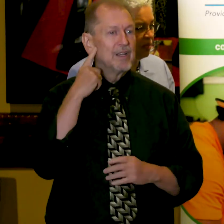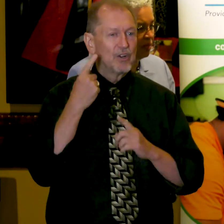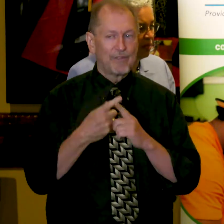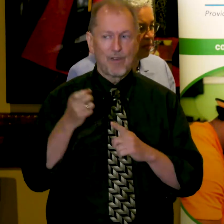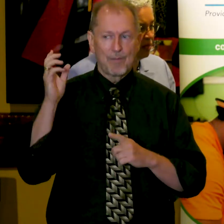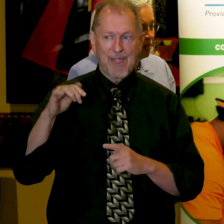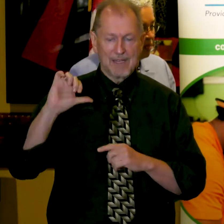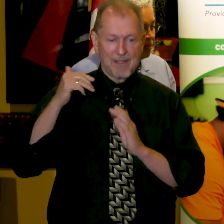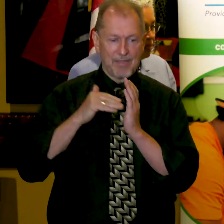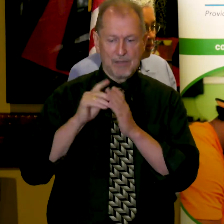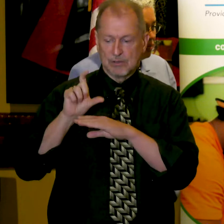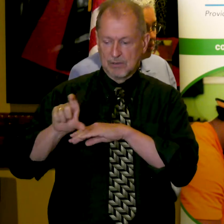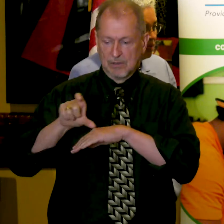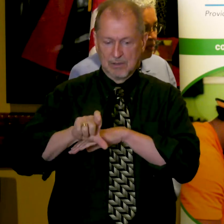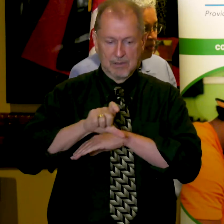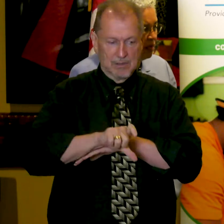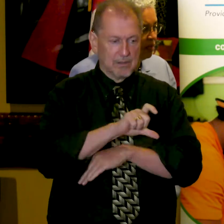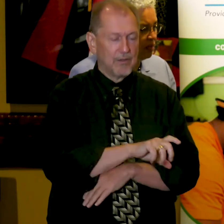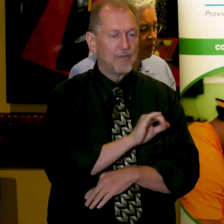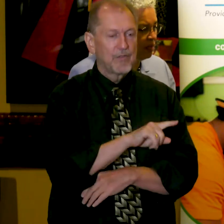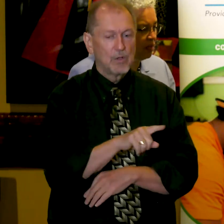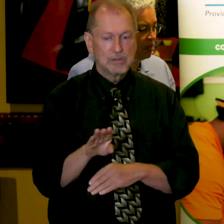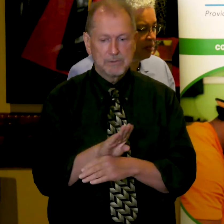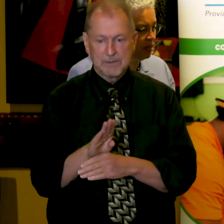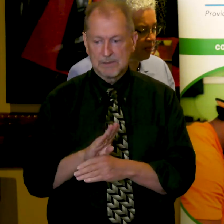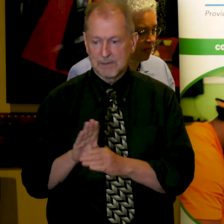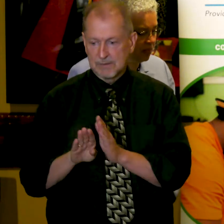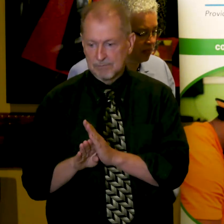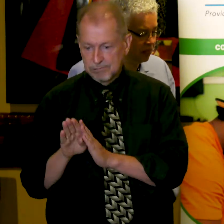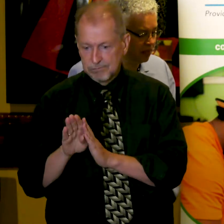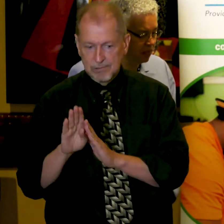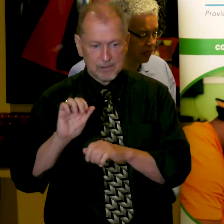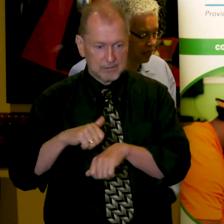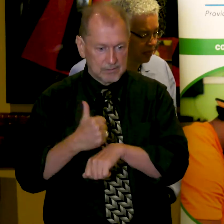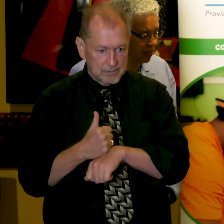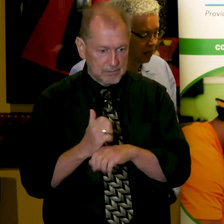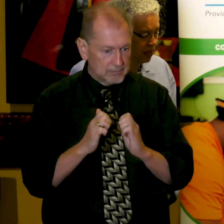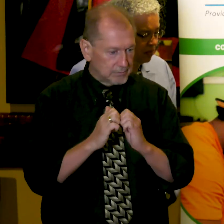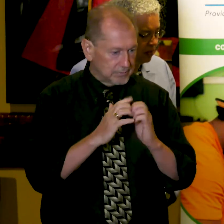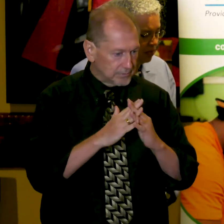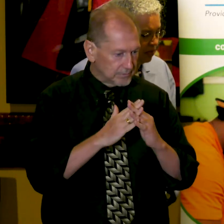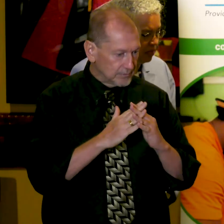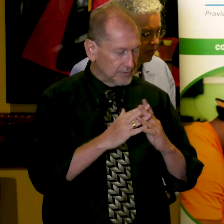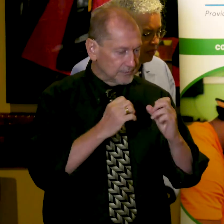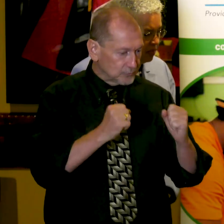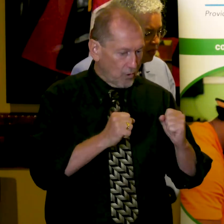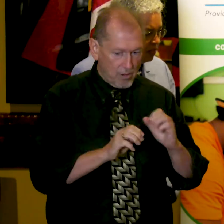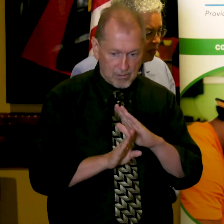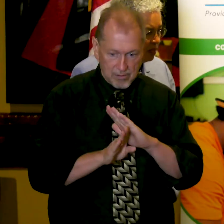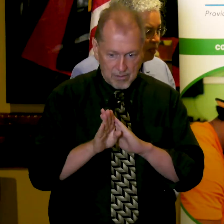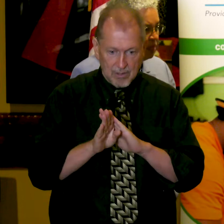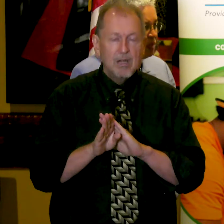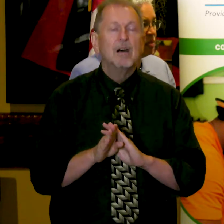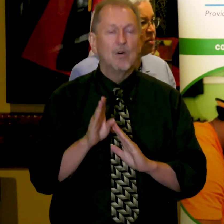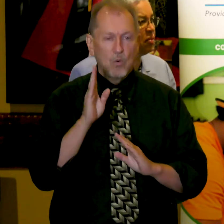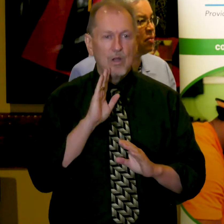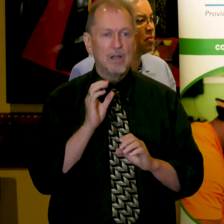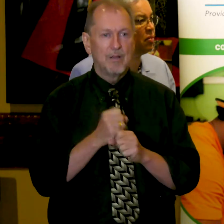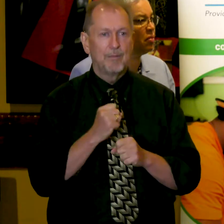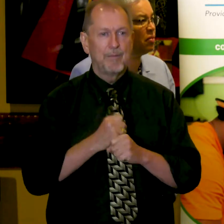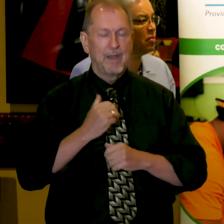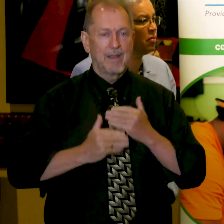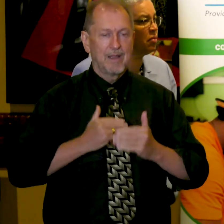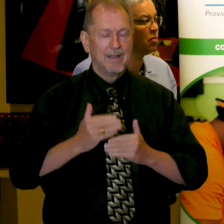of businesses launched, of businesses strengthened, of businesses scaled, will prove out the excitement of